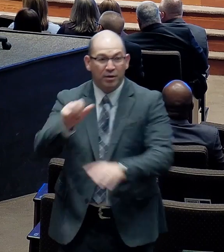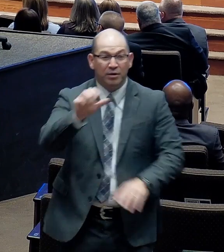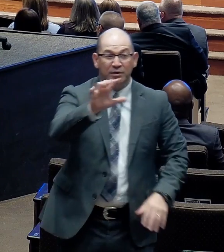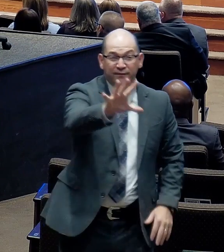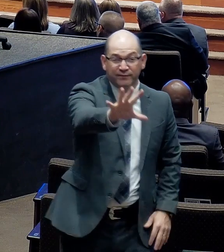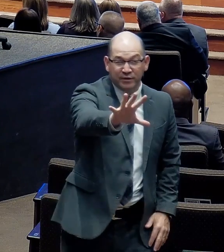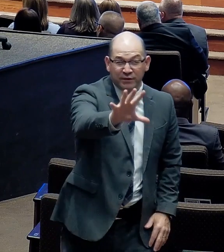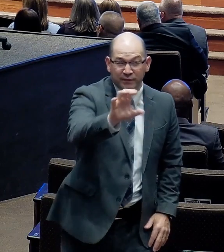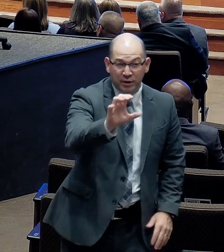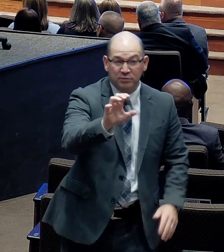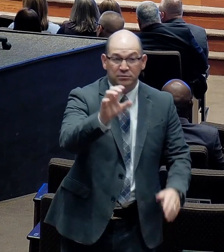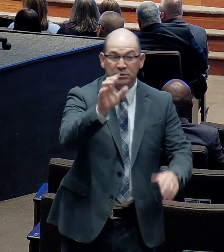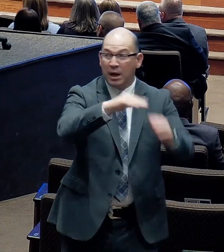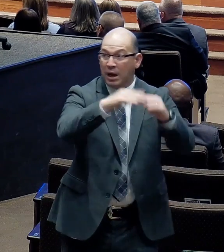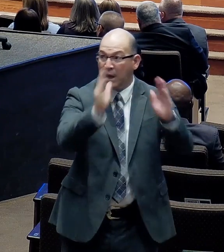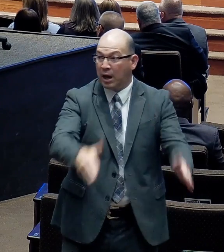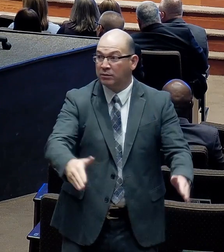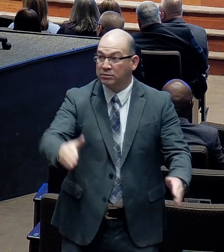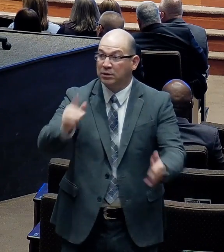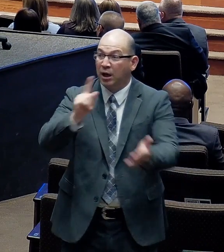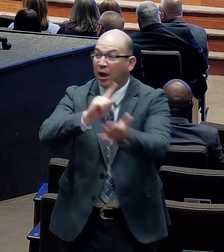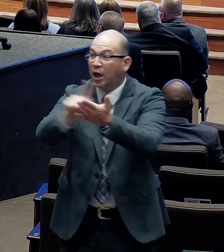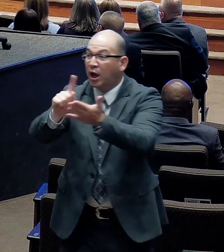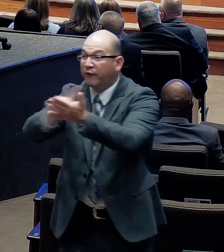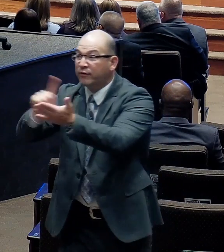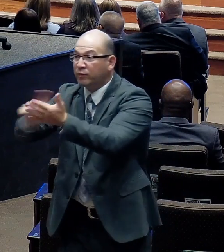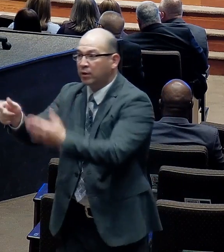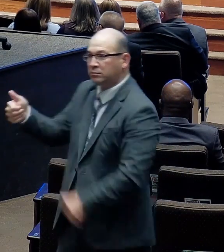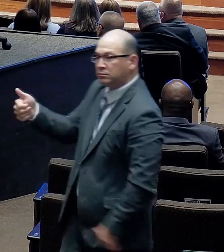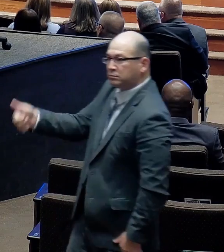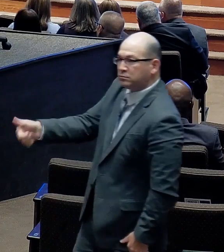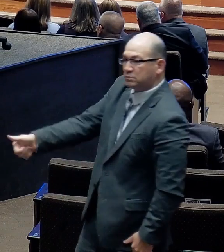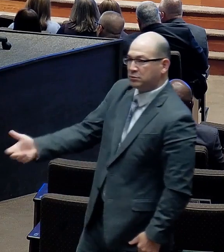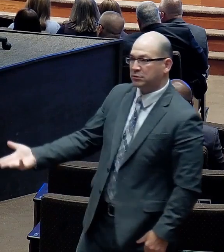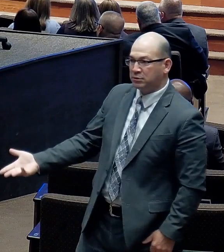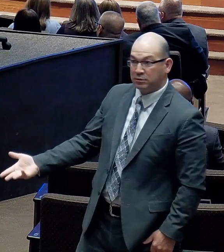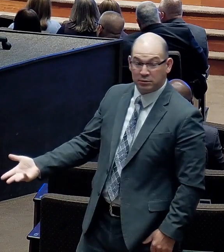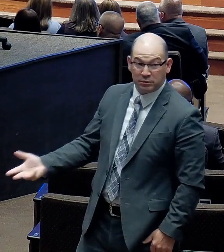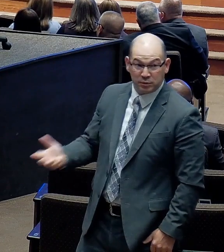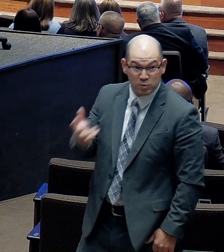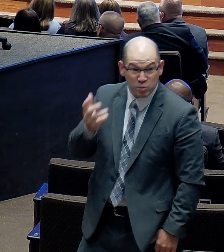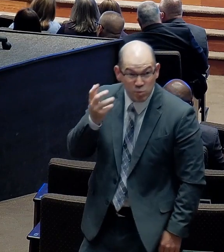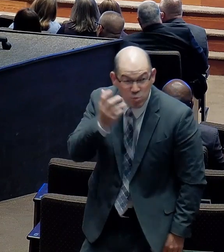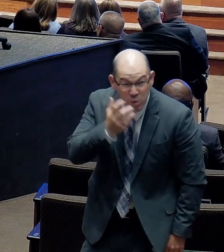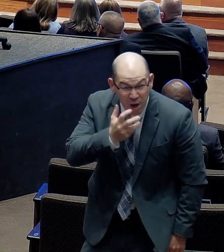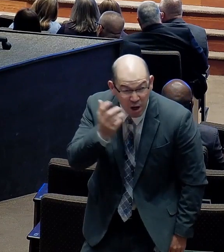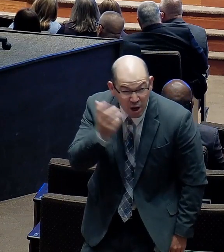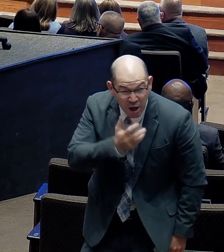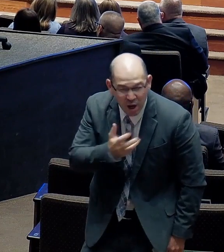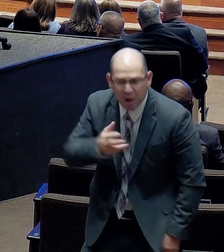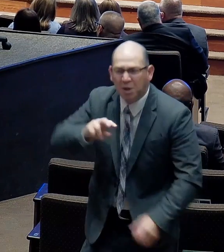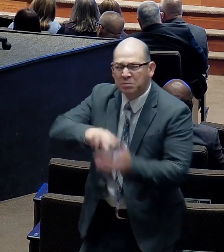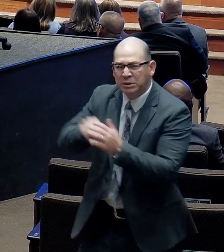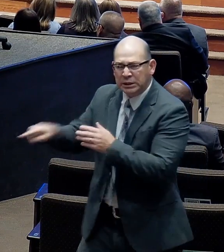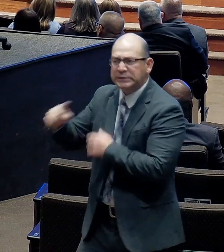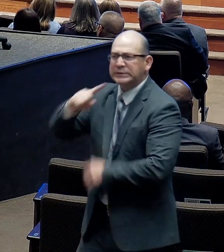a week. That, my dear friend. Is a determined work ethic. Is it not?